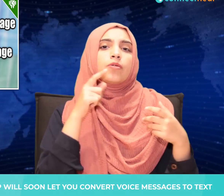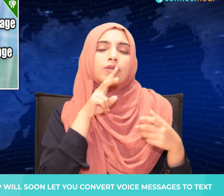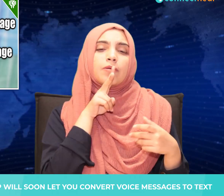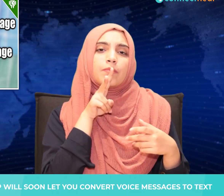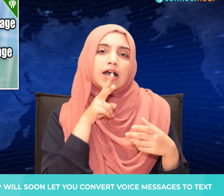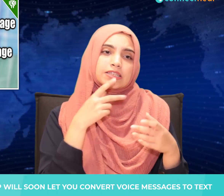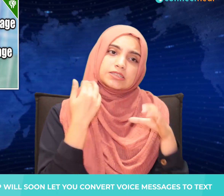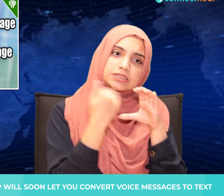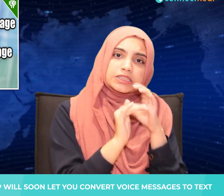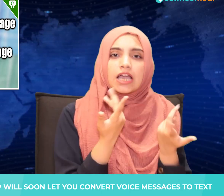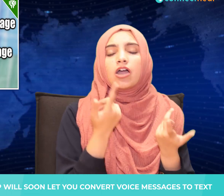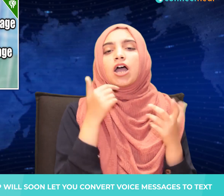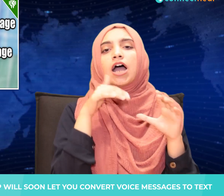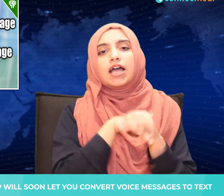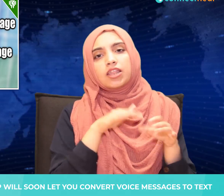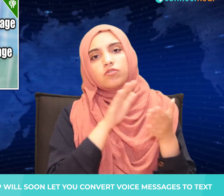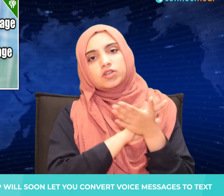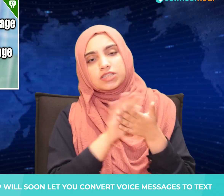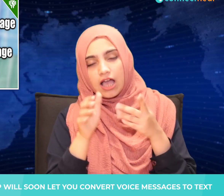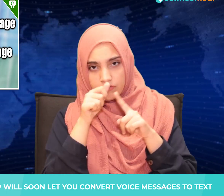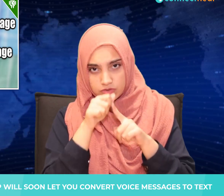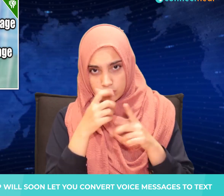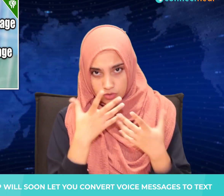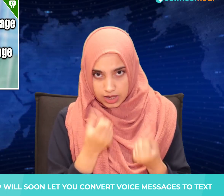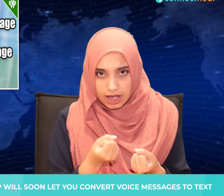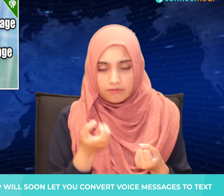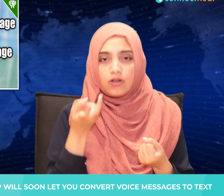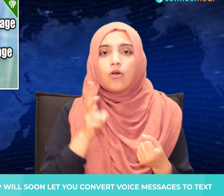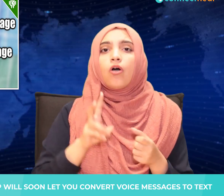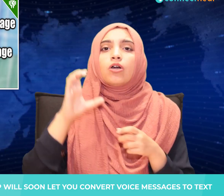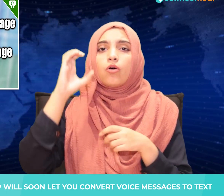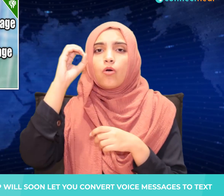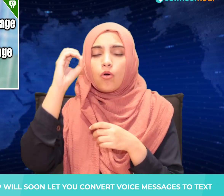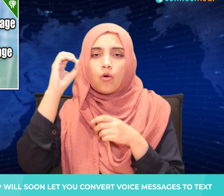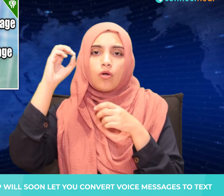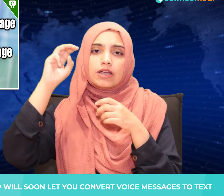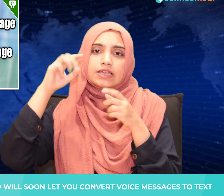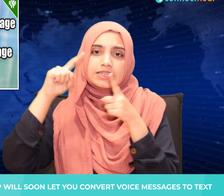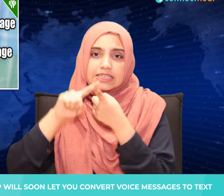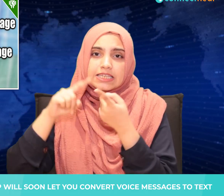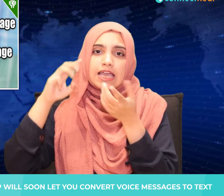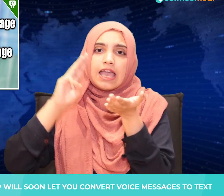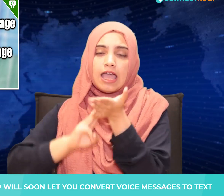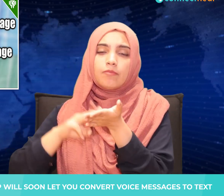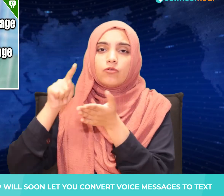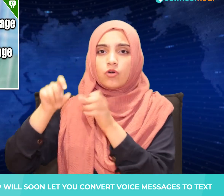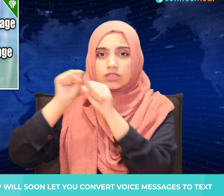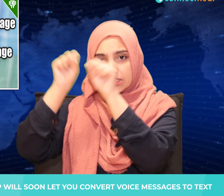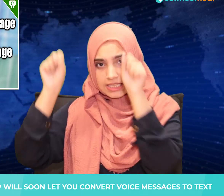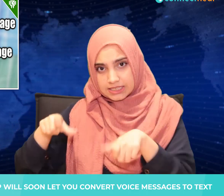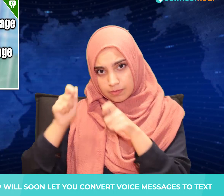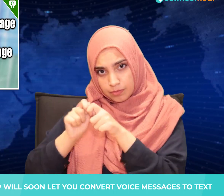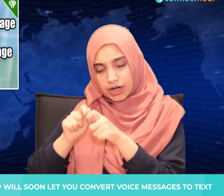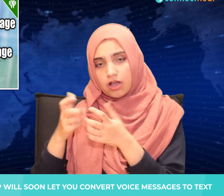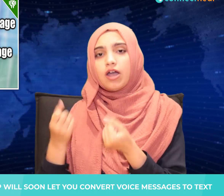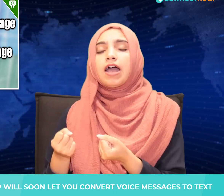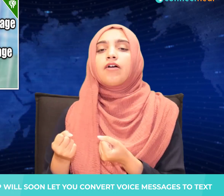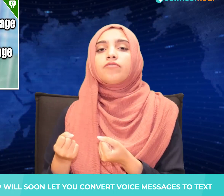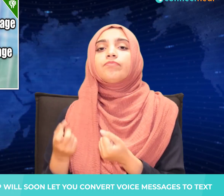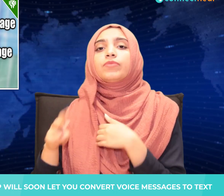to oems to process requests this feature is still under development so there